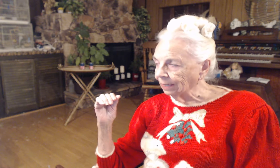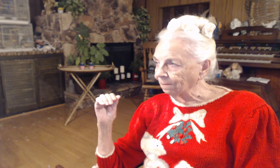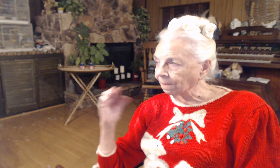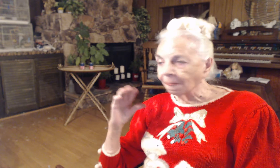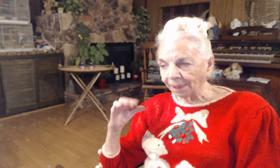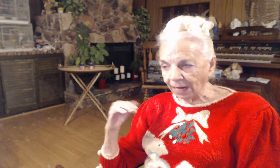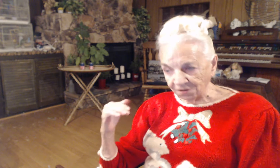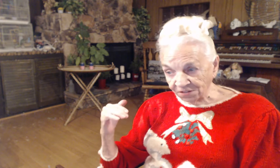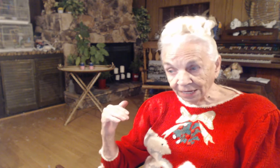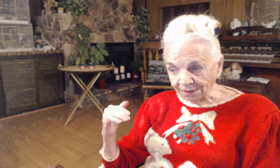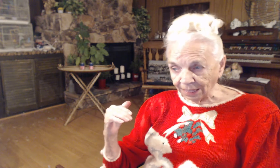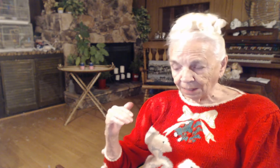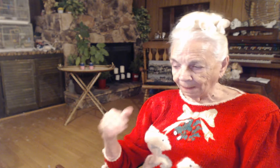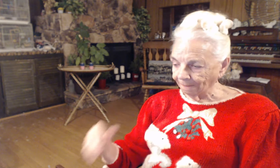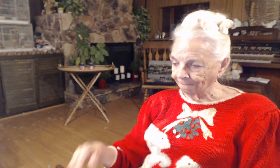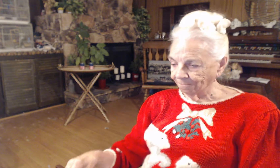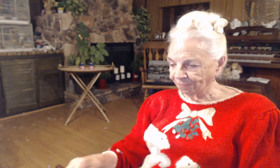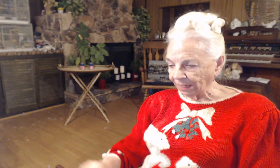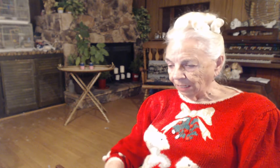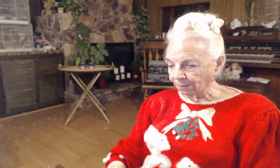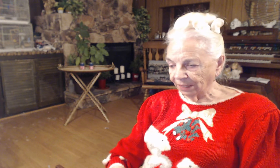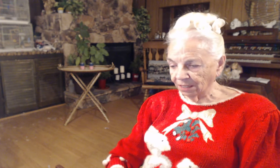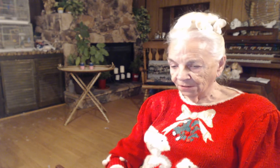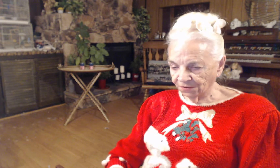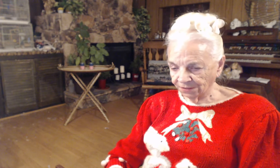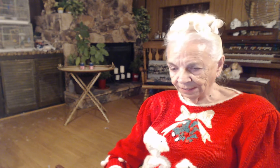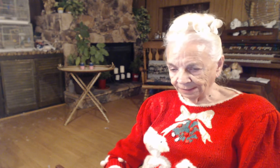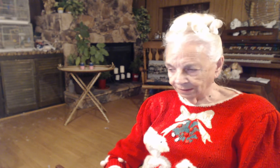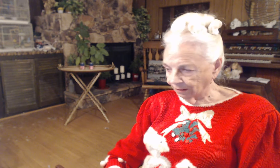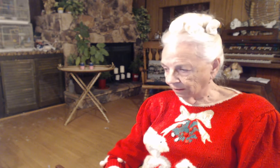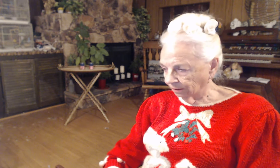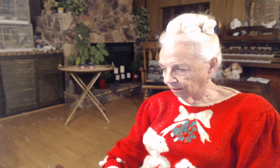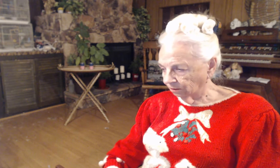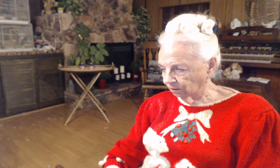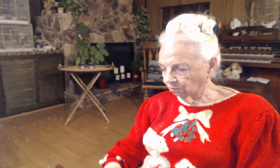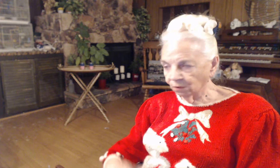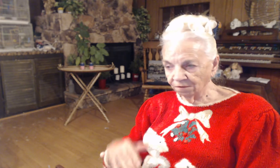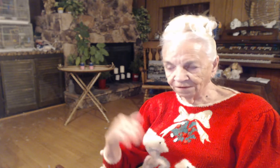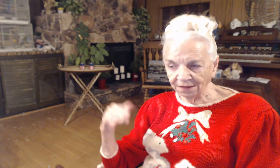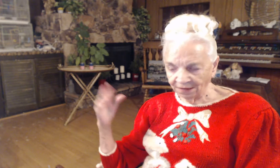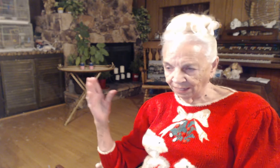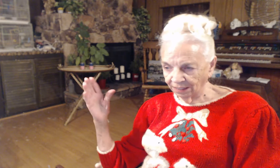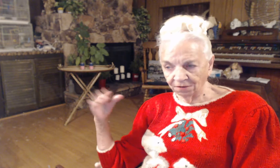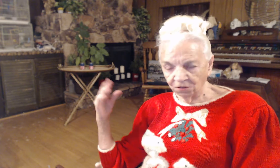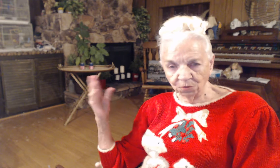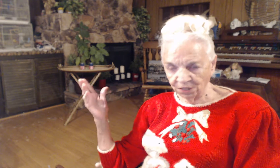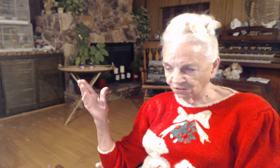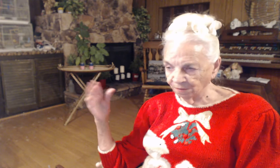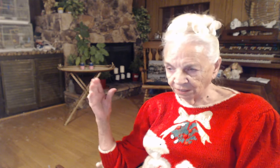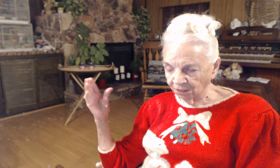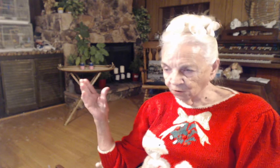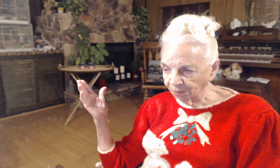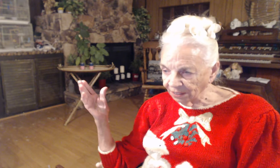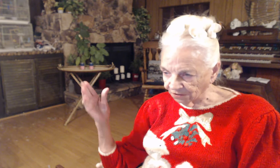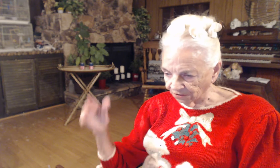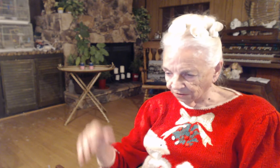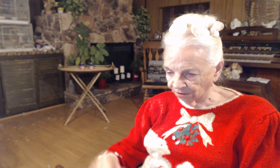I say that because we'll find that in the New Testament in other places. Jesus